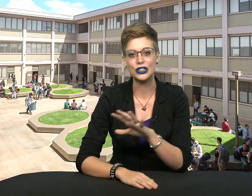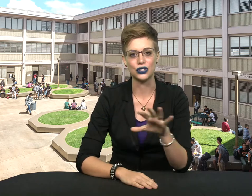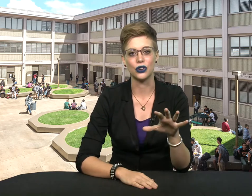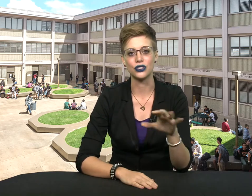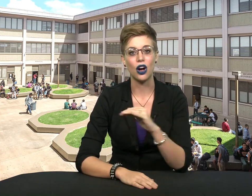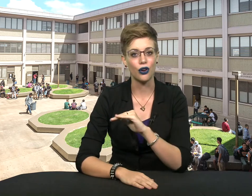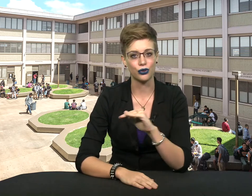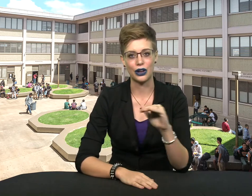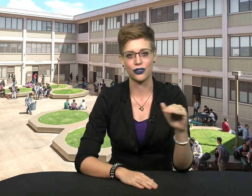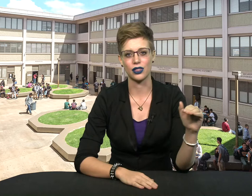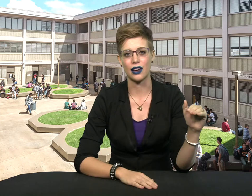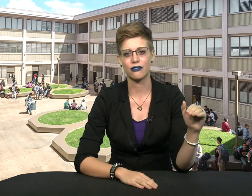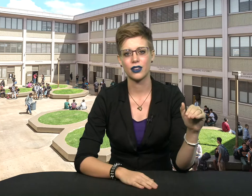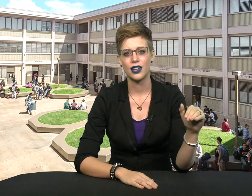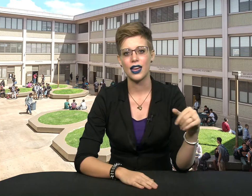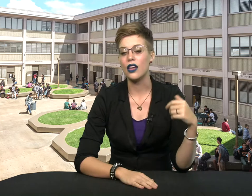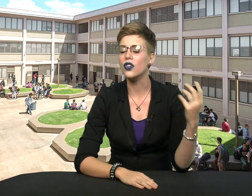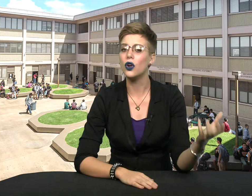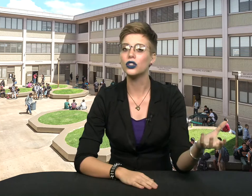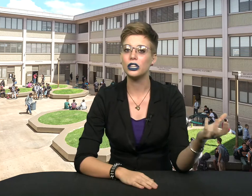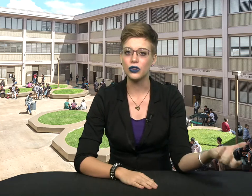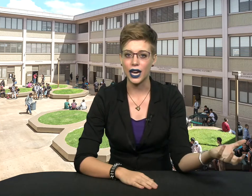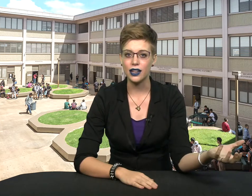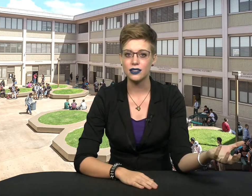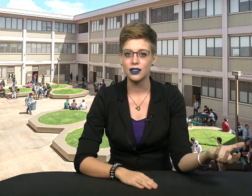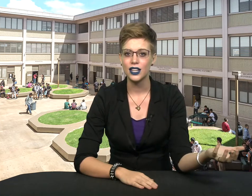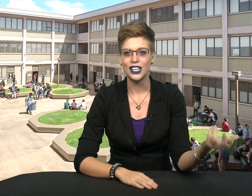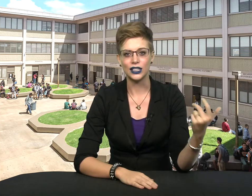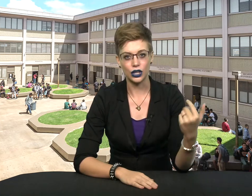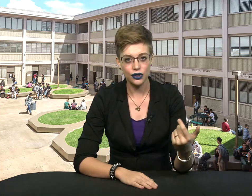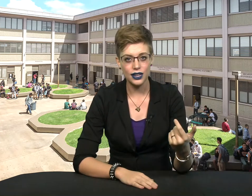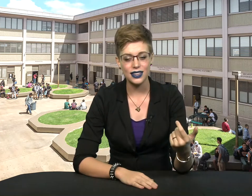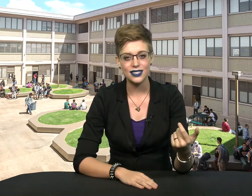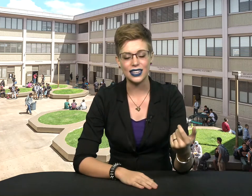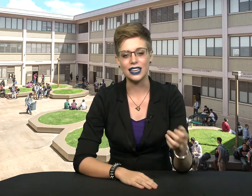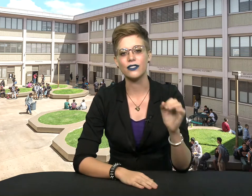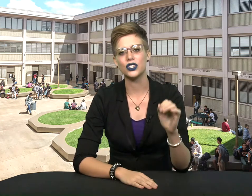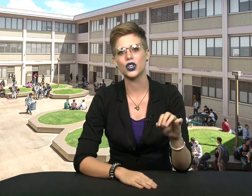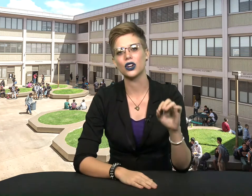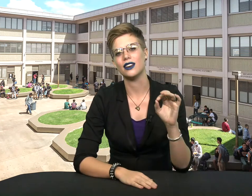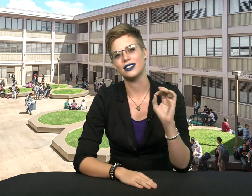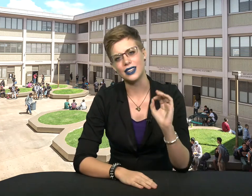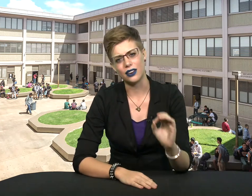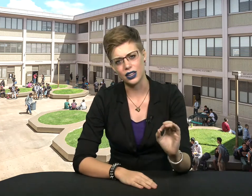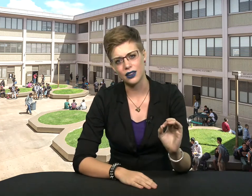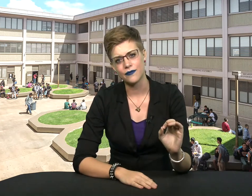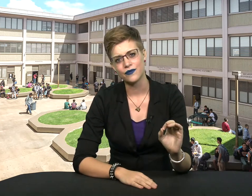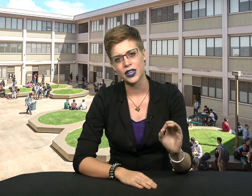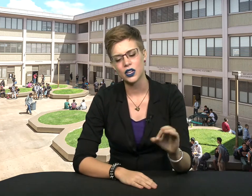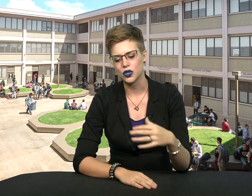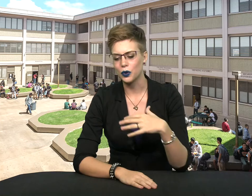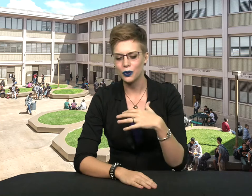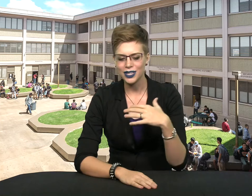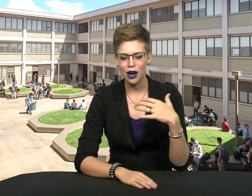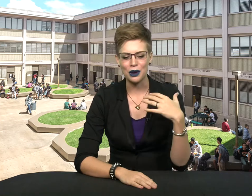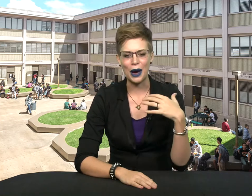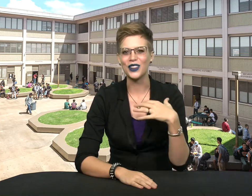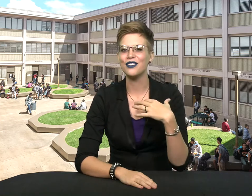adults all throughout their life. And the older you get, loneliness can even turn deadly. So when we talk about living